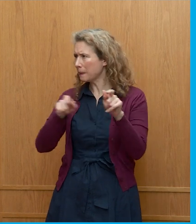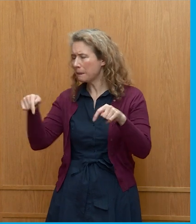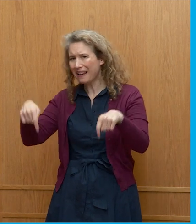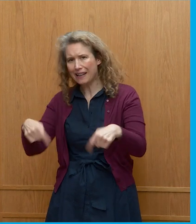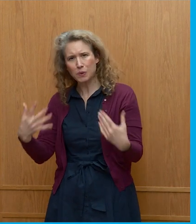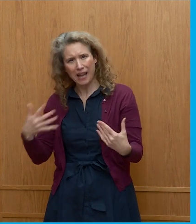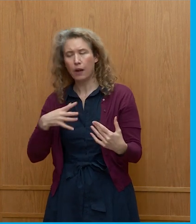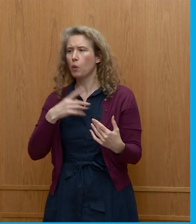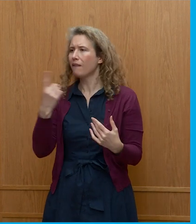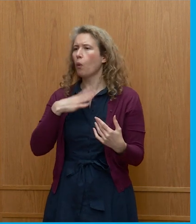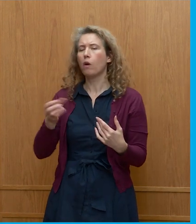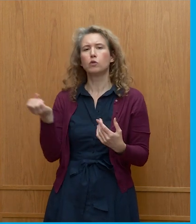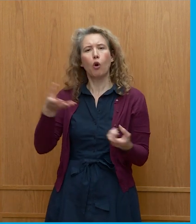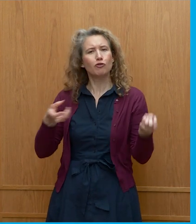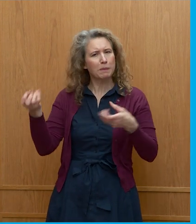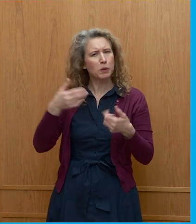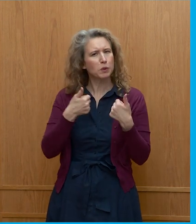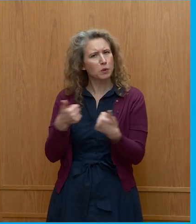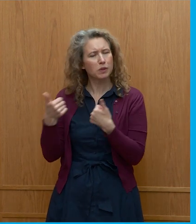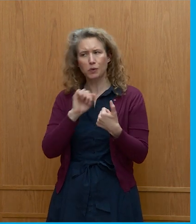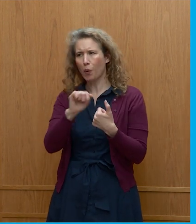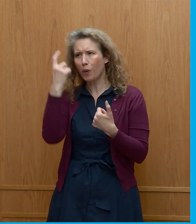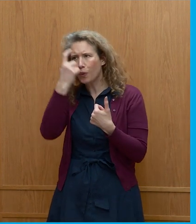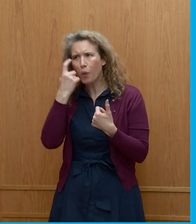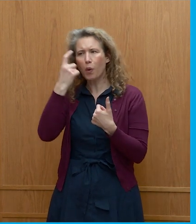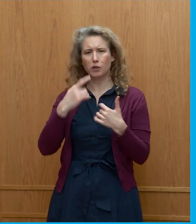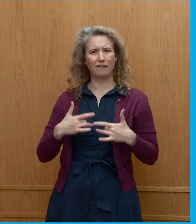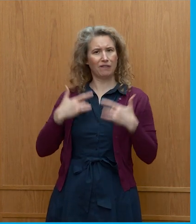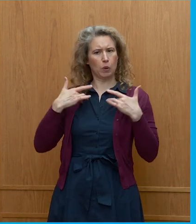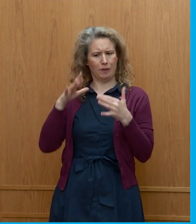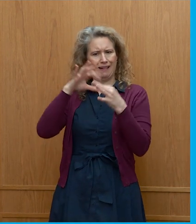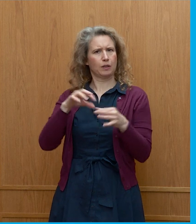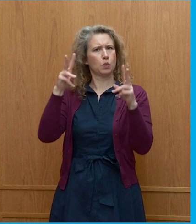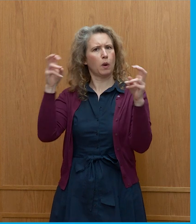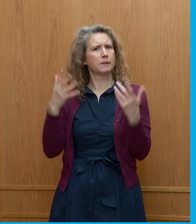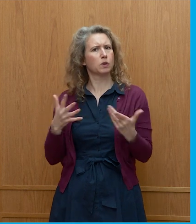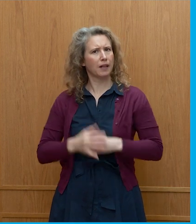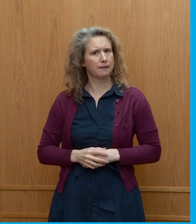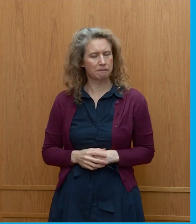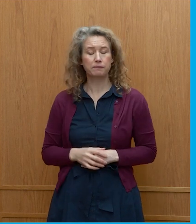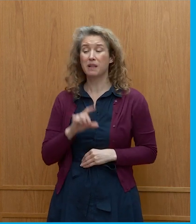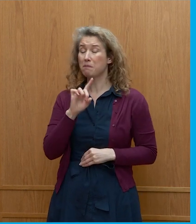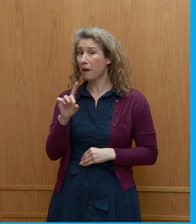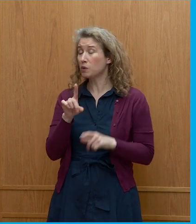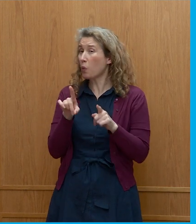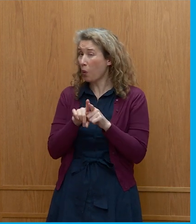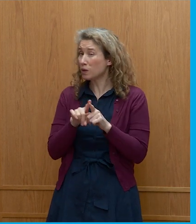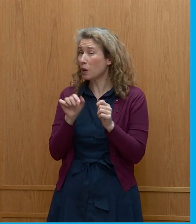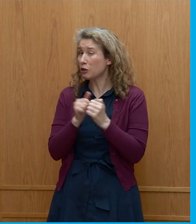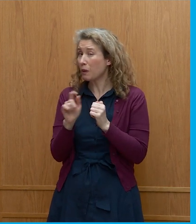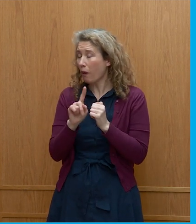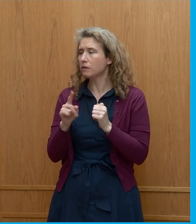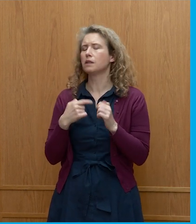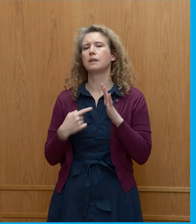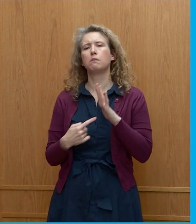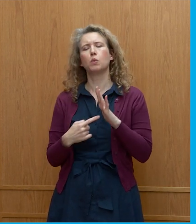wants to contribute, the thoughts and views on the issues that we're discussing today. But I think you'll also agree that